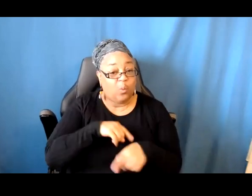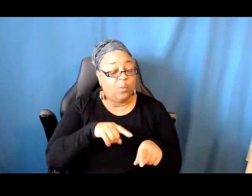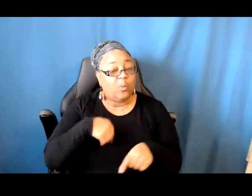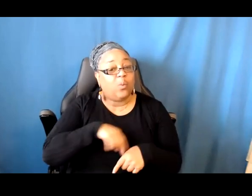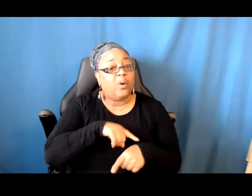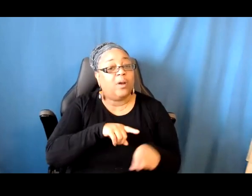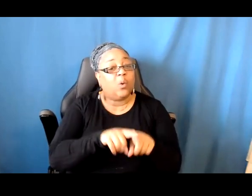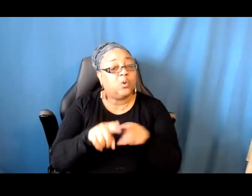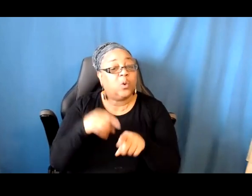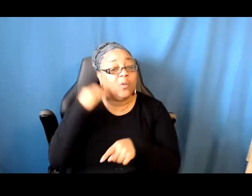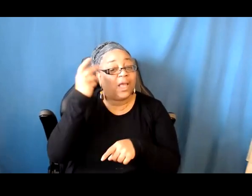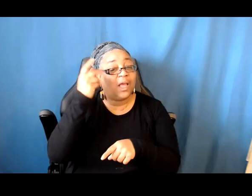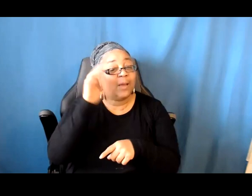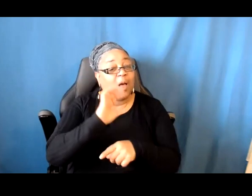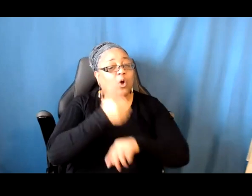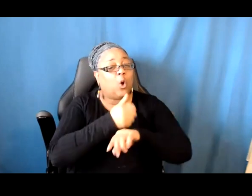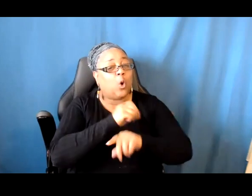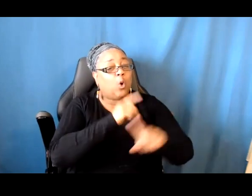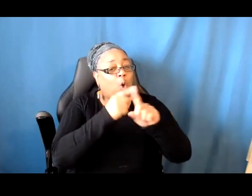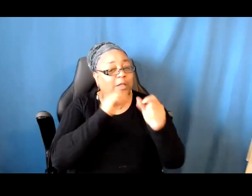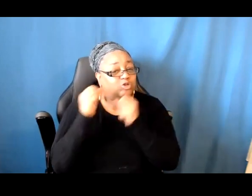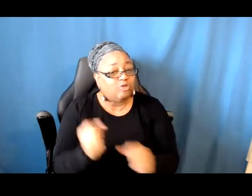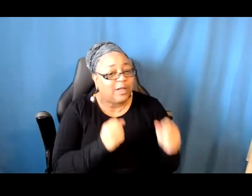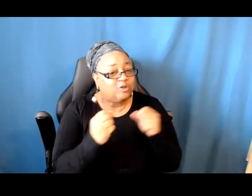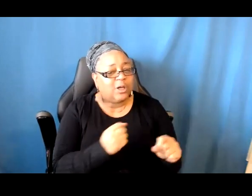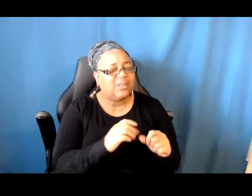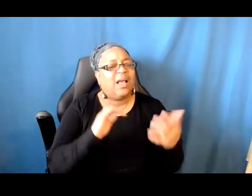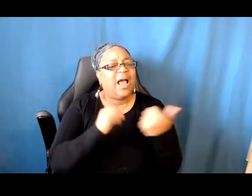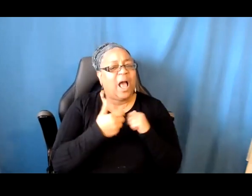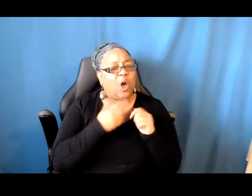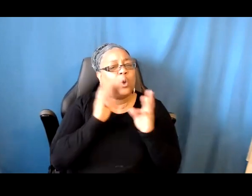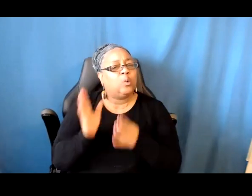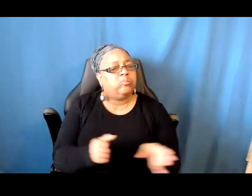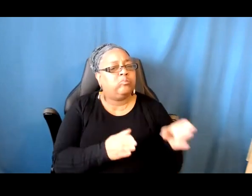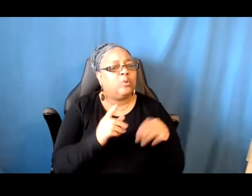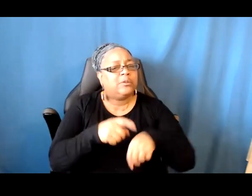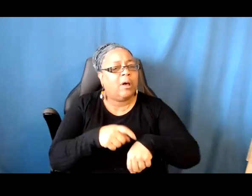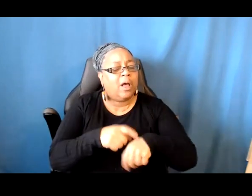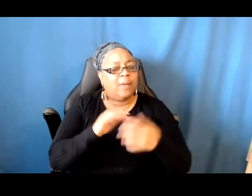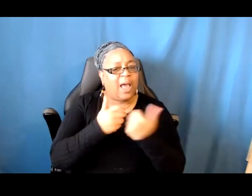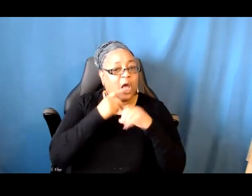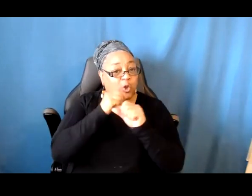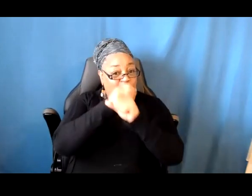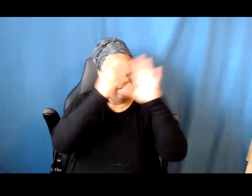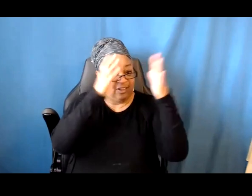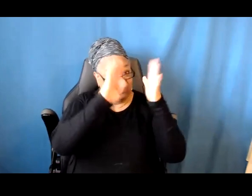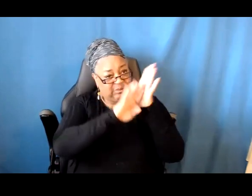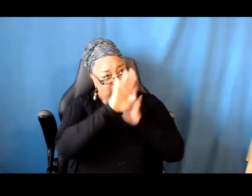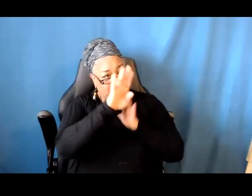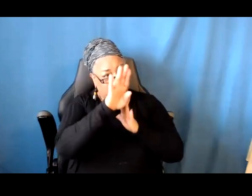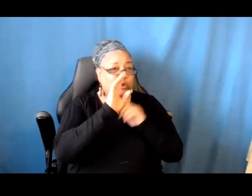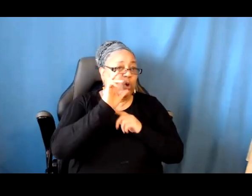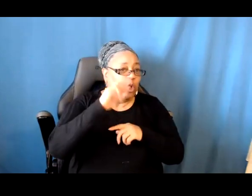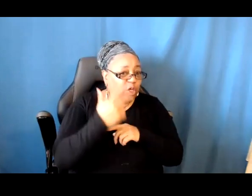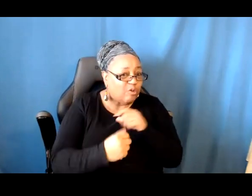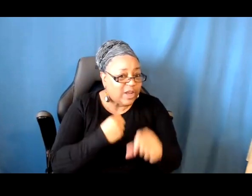questions of how you organize your time, questions of how you envision your trajectory, your three-year plan, your